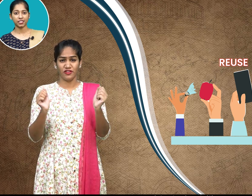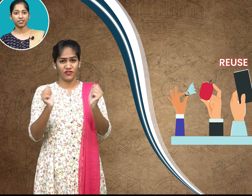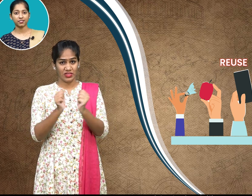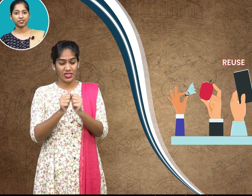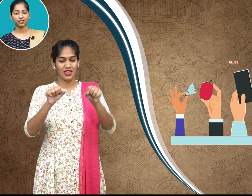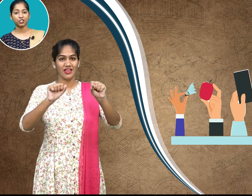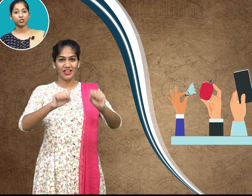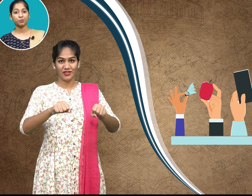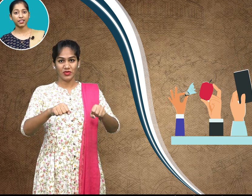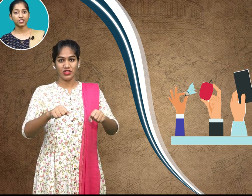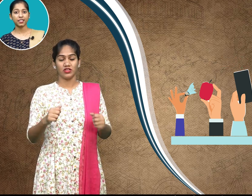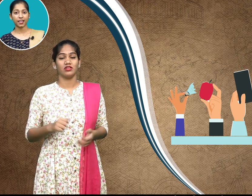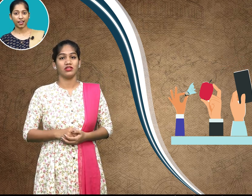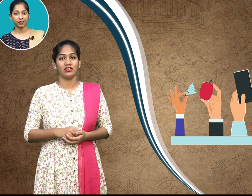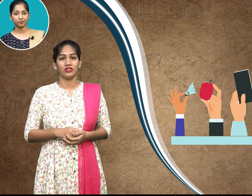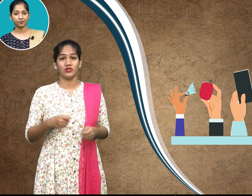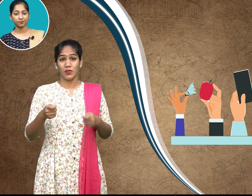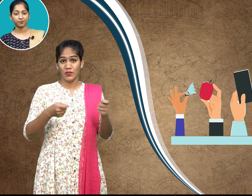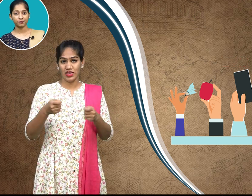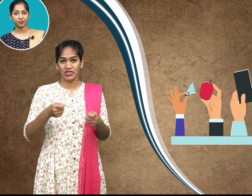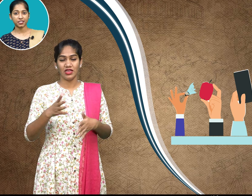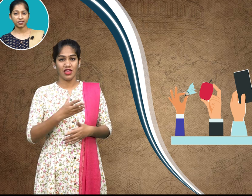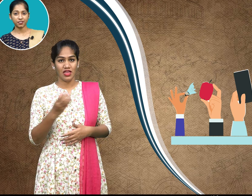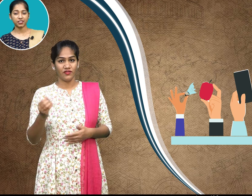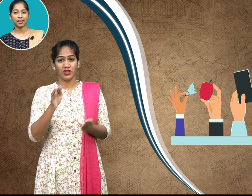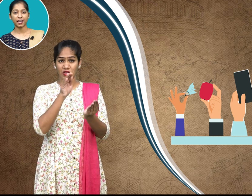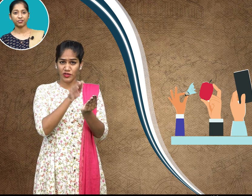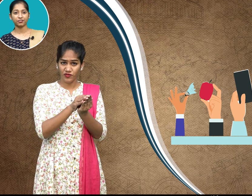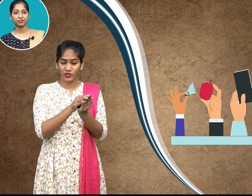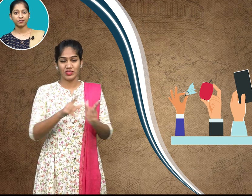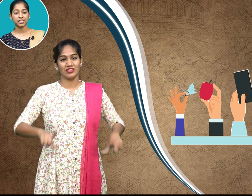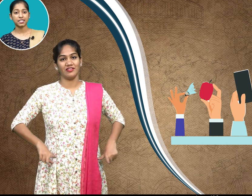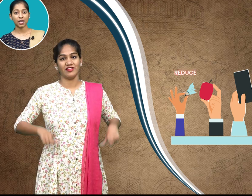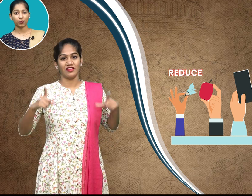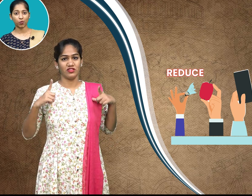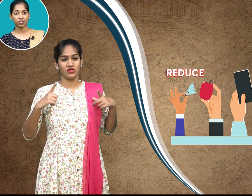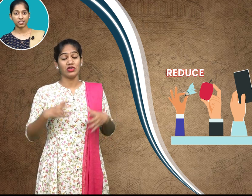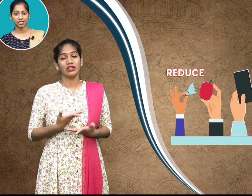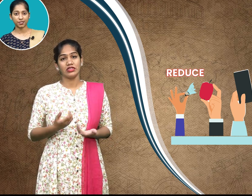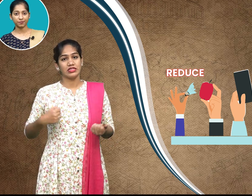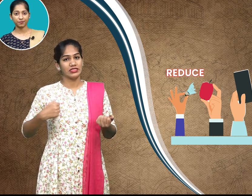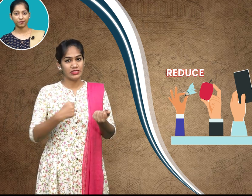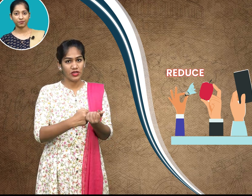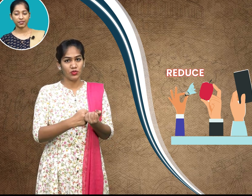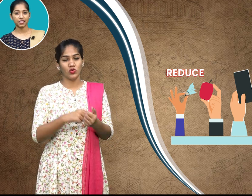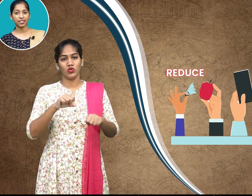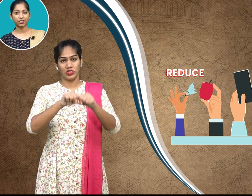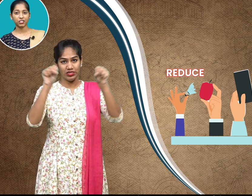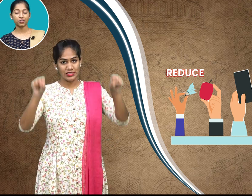to maintain and preserve the life support system that nature